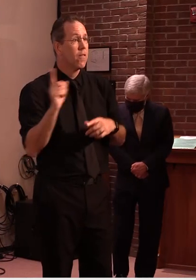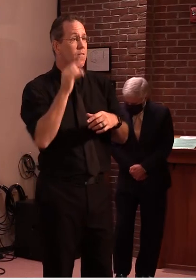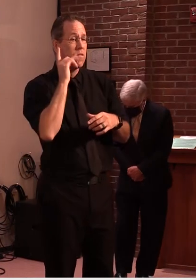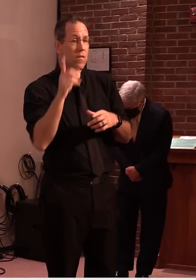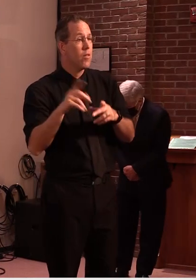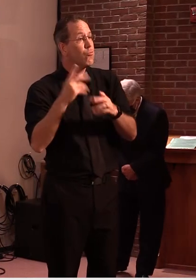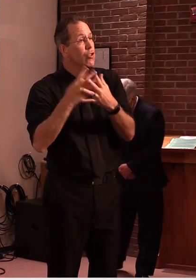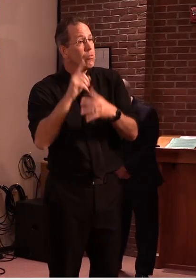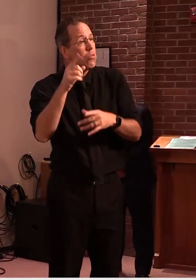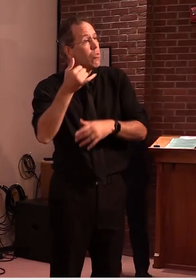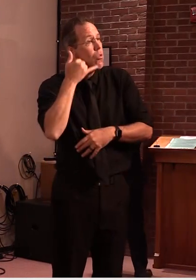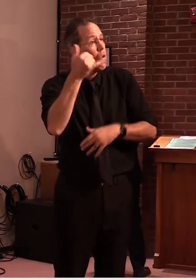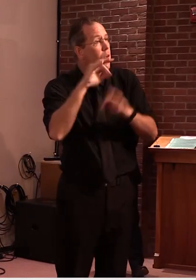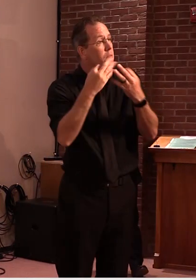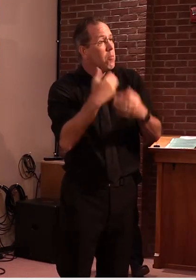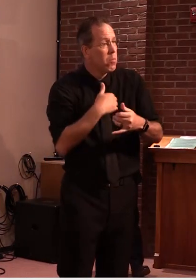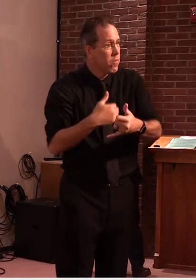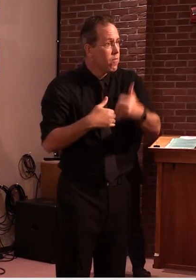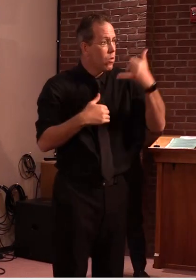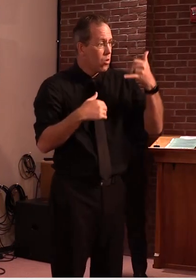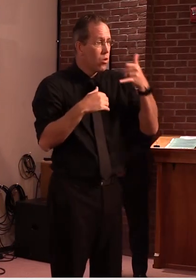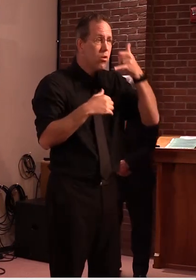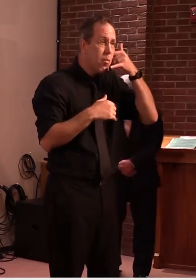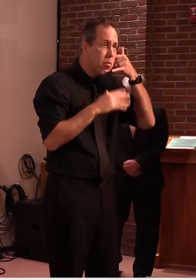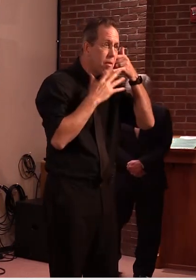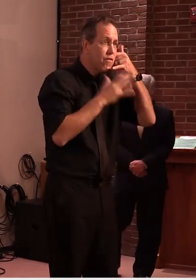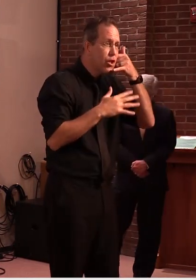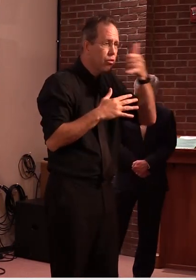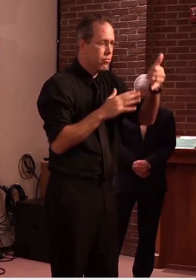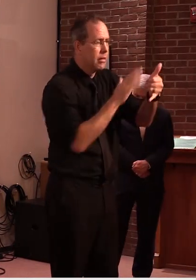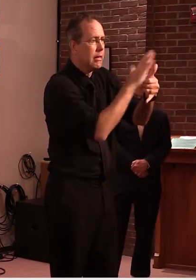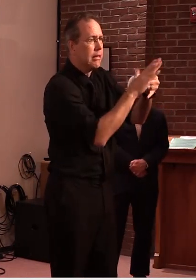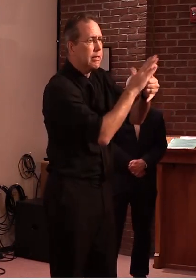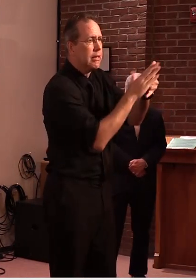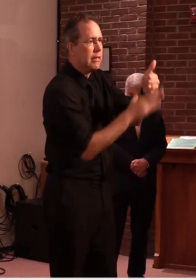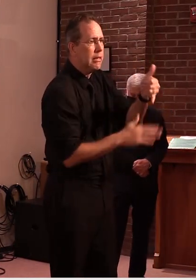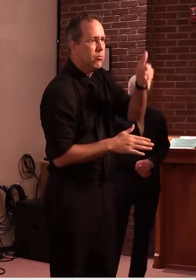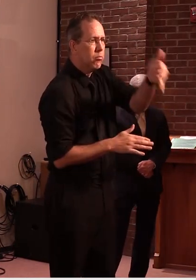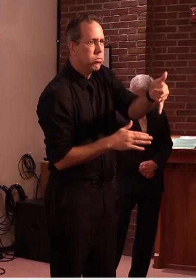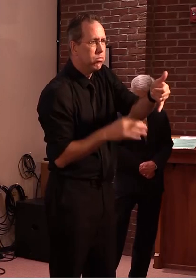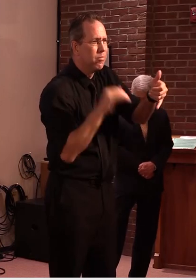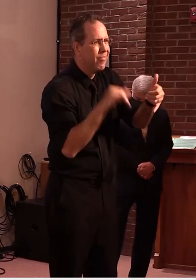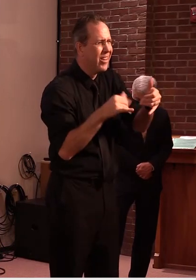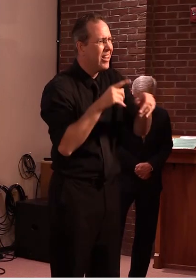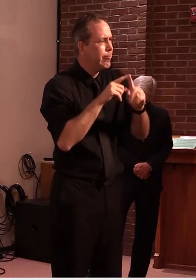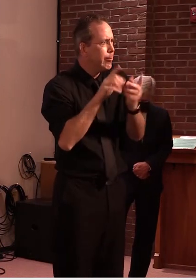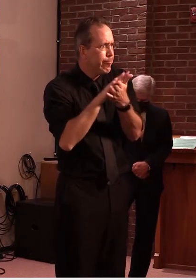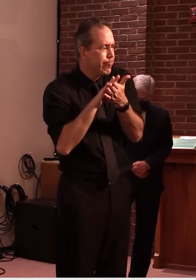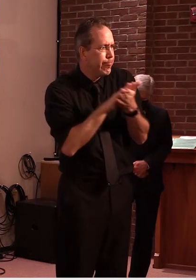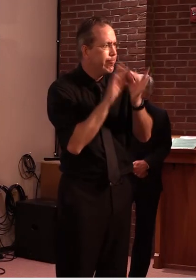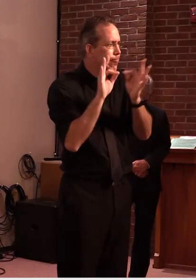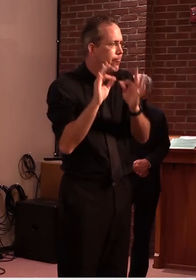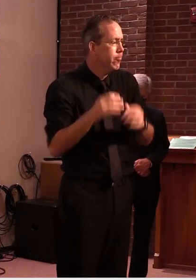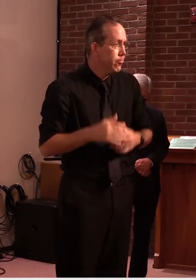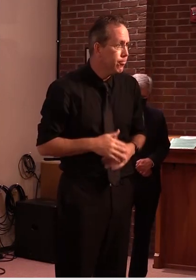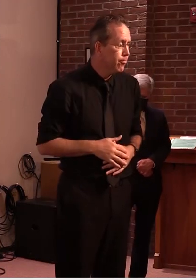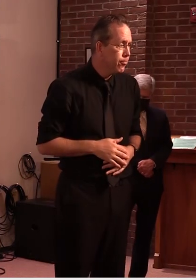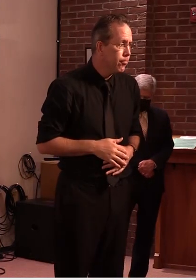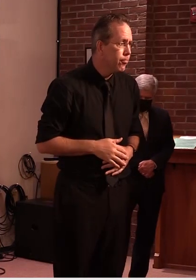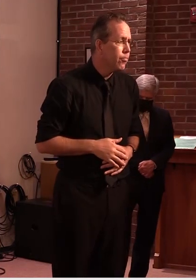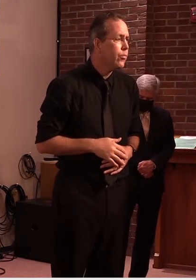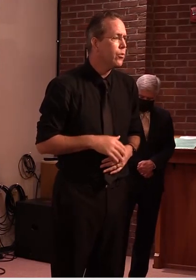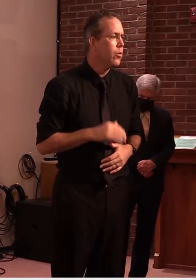so i do know that there's conversations going out with my staff with the folks on the ground and